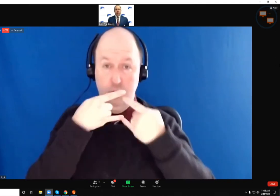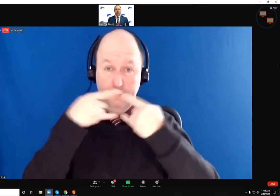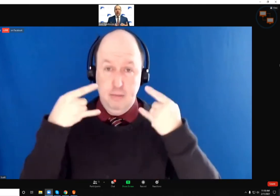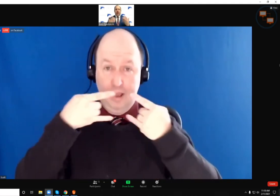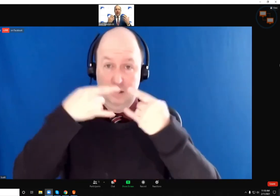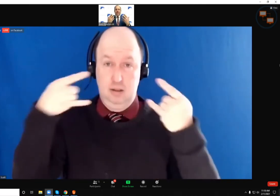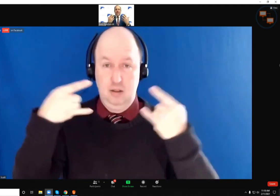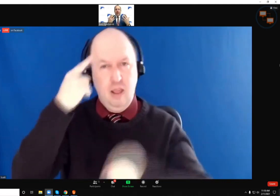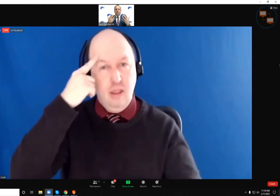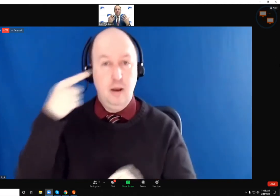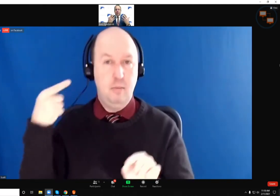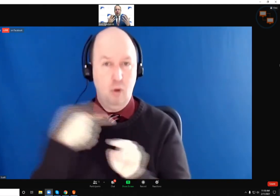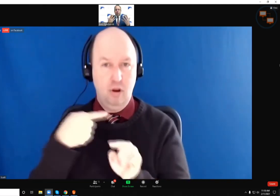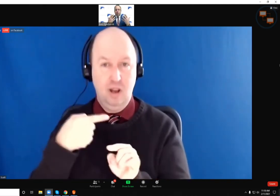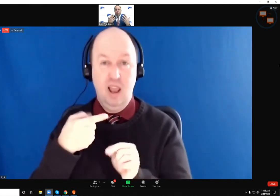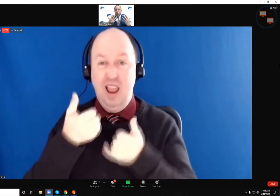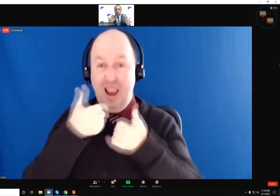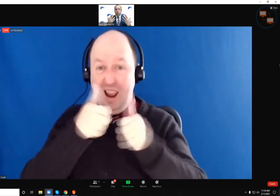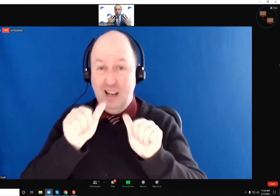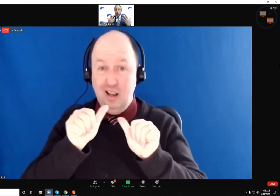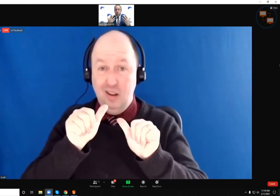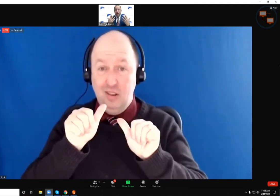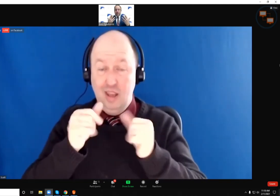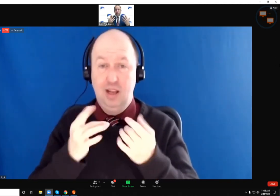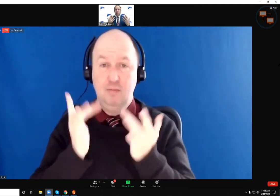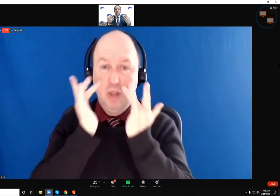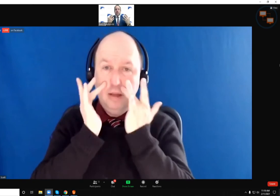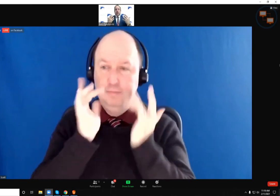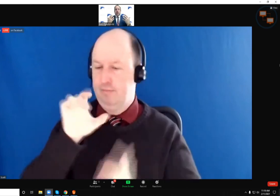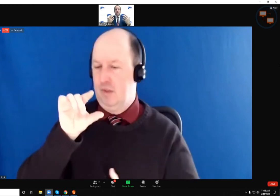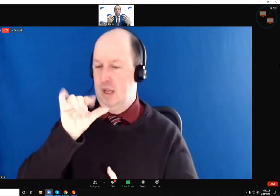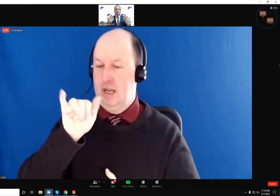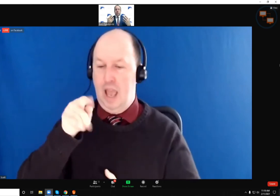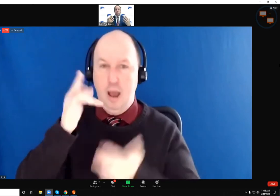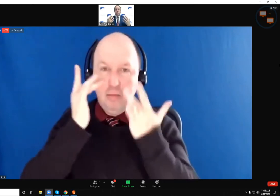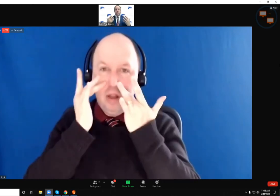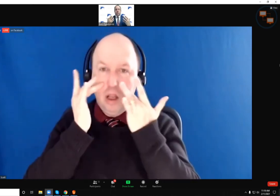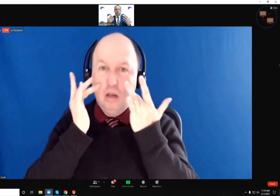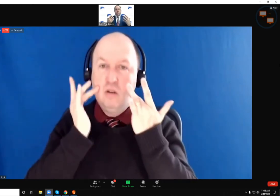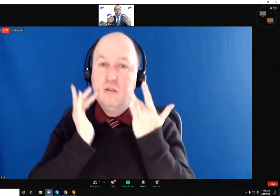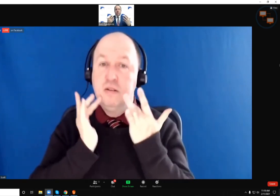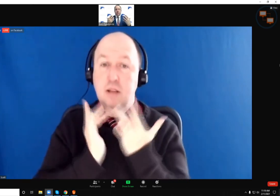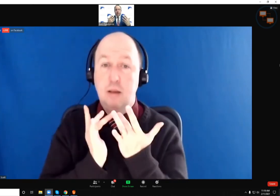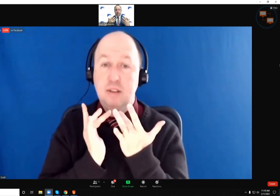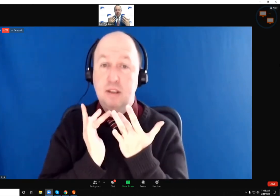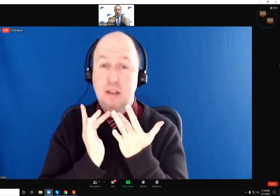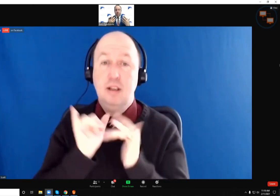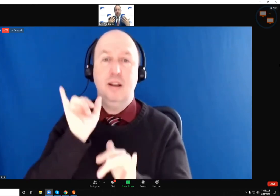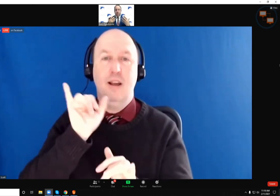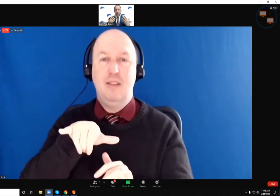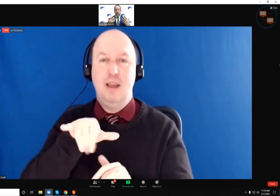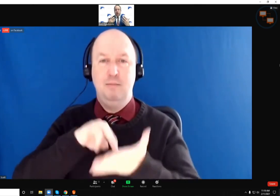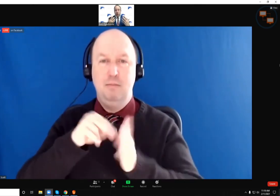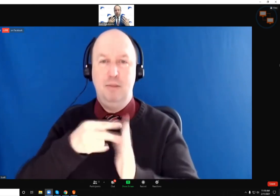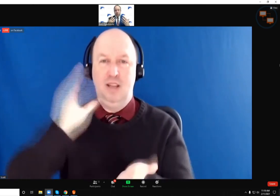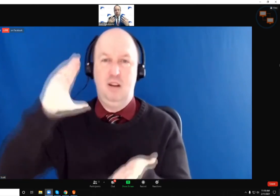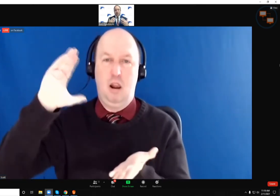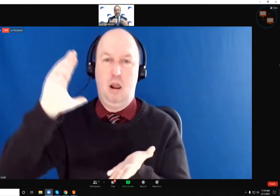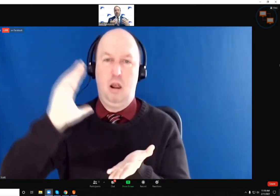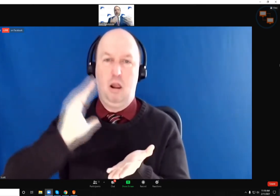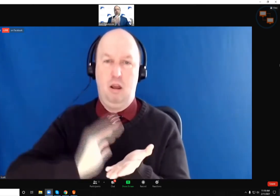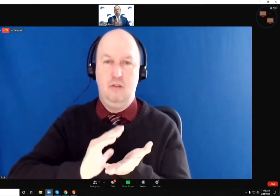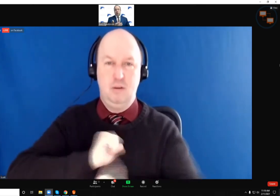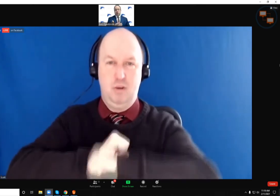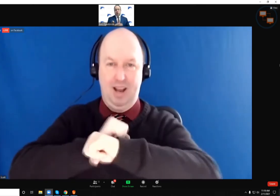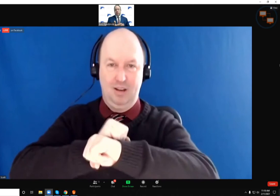is that any gaps that you have, whether it's one or two masks, really decrease the ability to protect yourself from getting COVID or